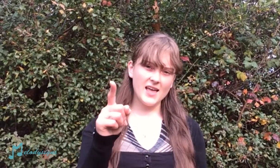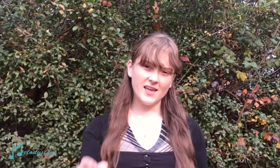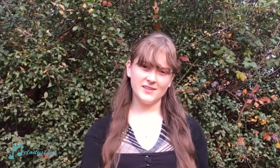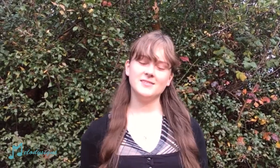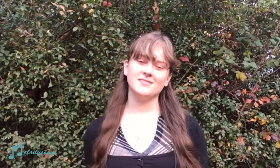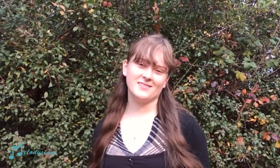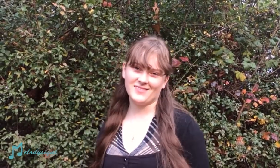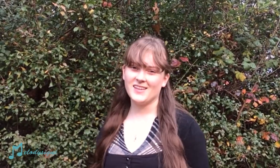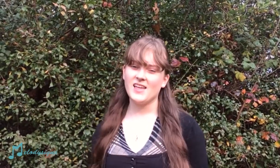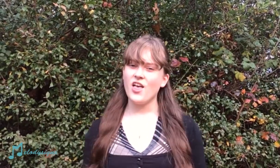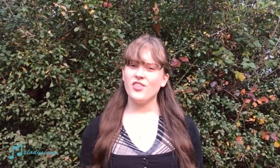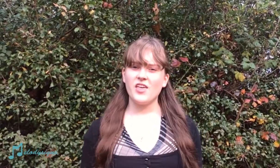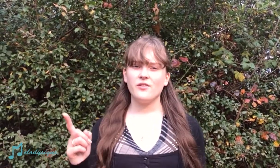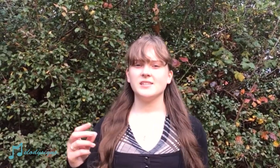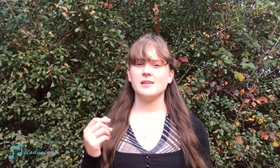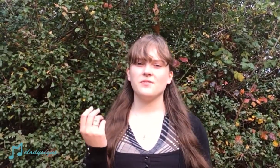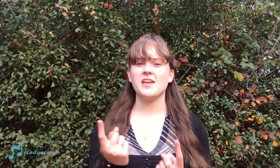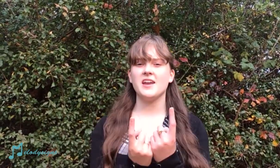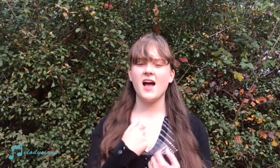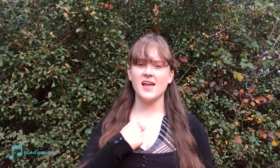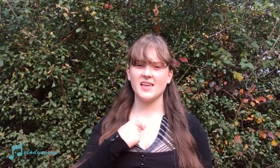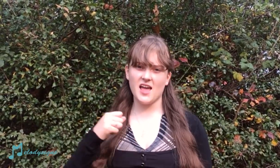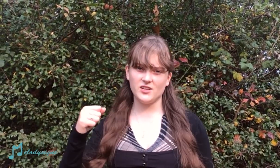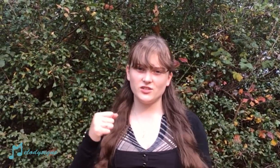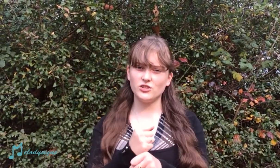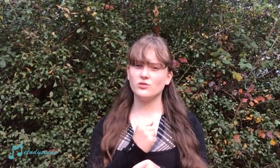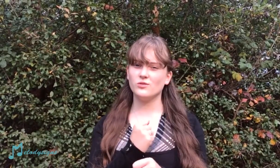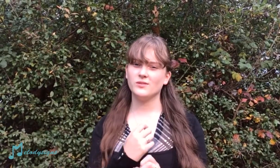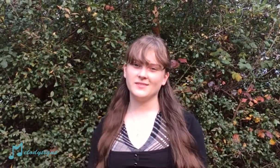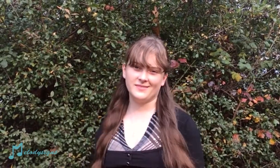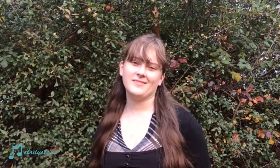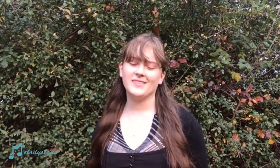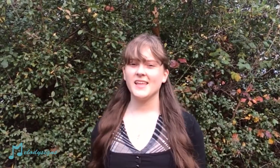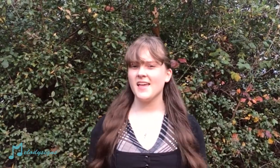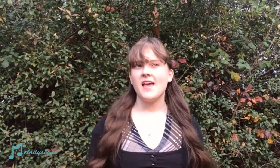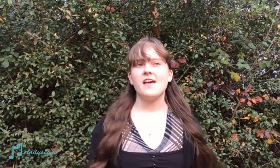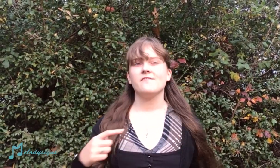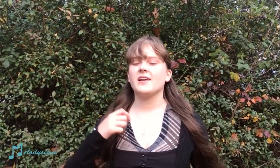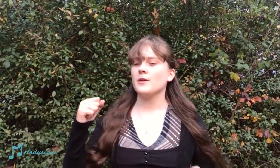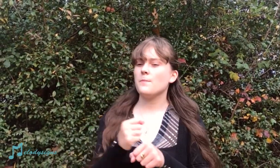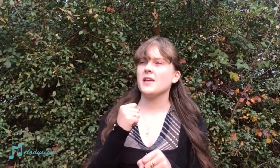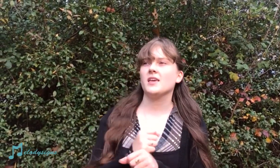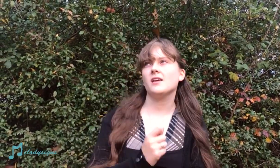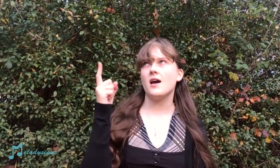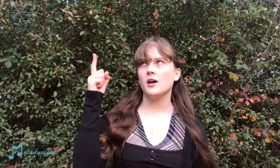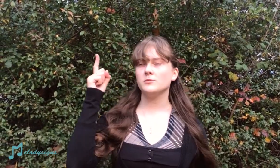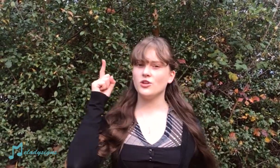Say, there's something I can do If I can make it up to